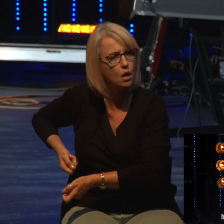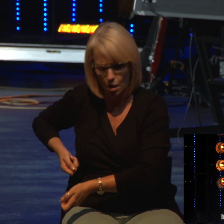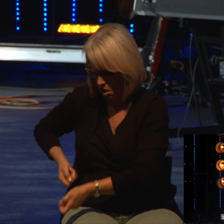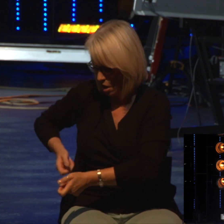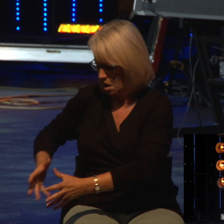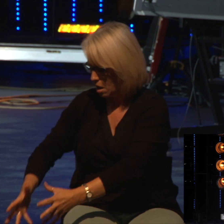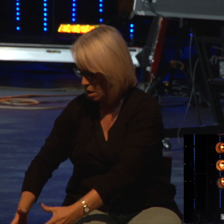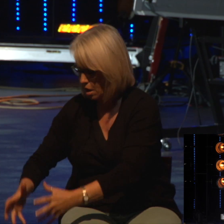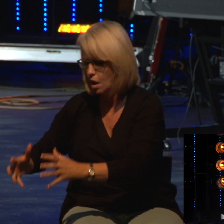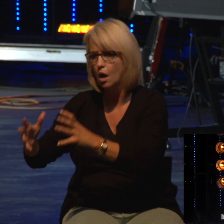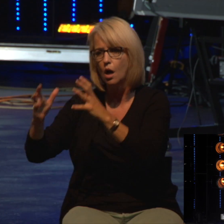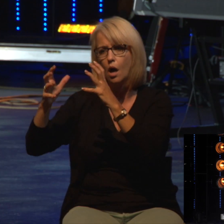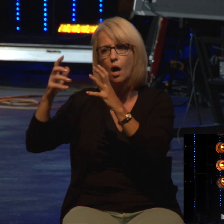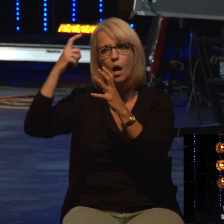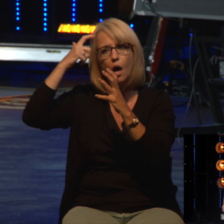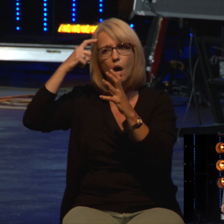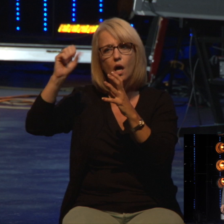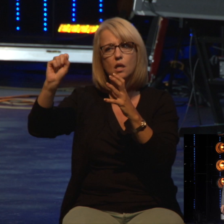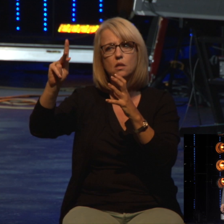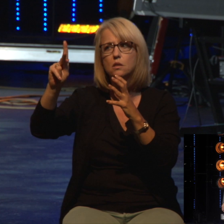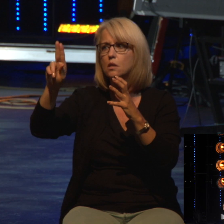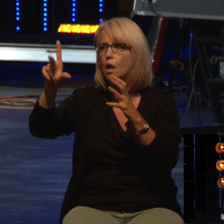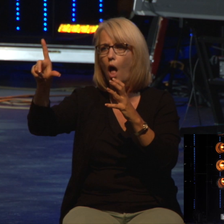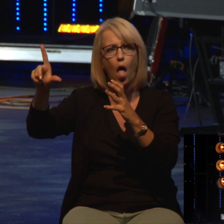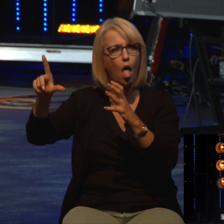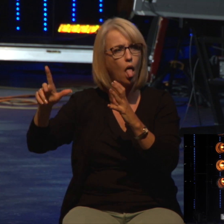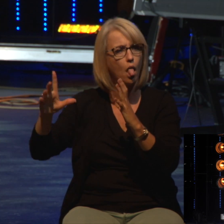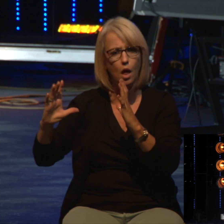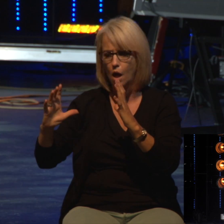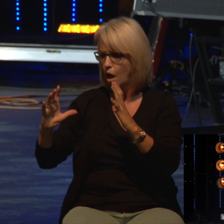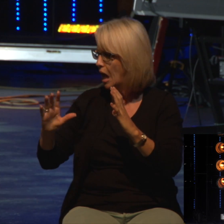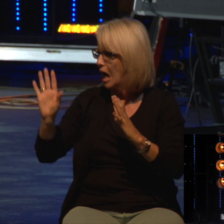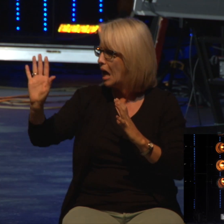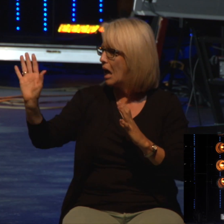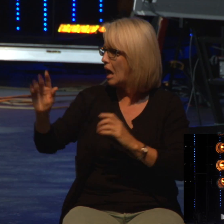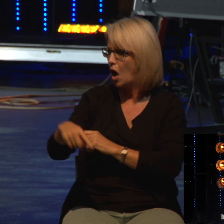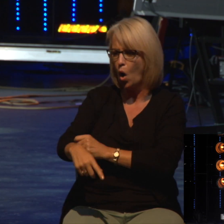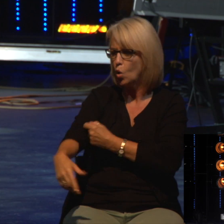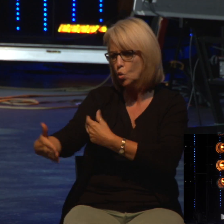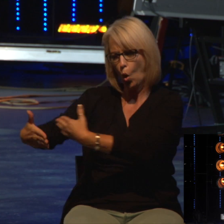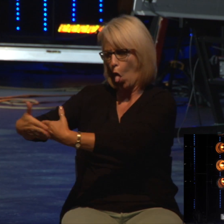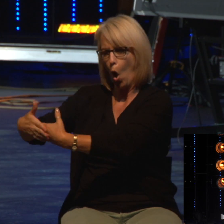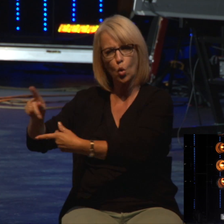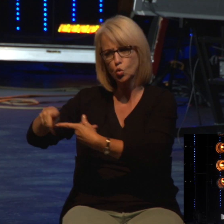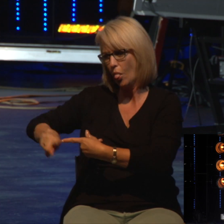And the grave diggers said, that grave is too close to this one. They should not have been that close together.